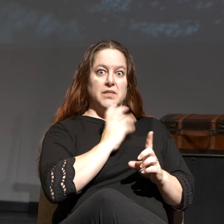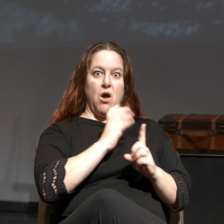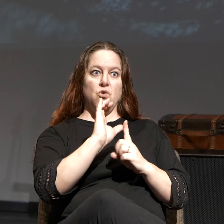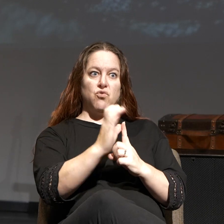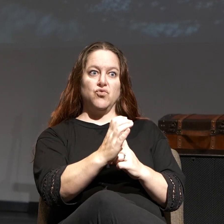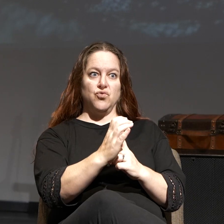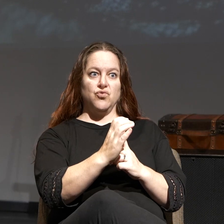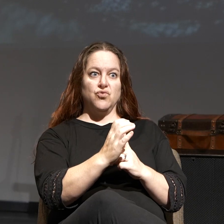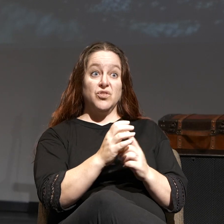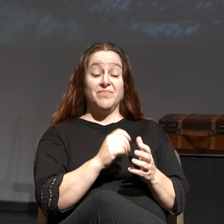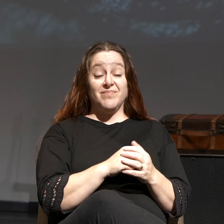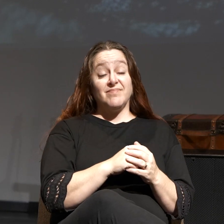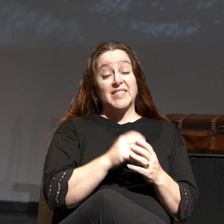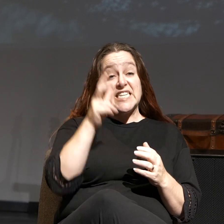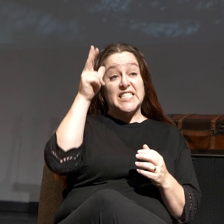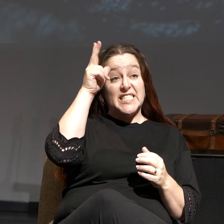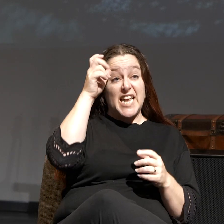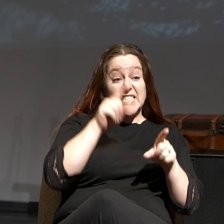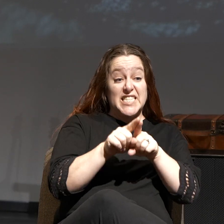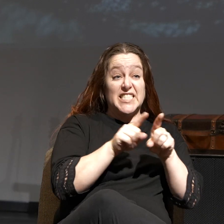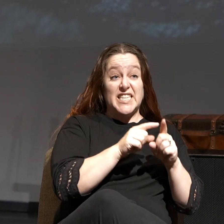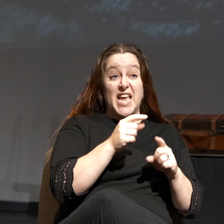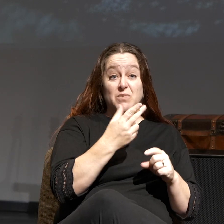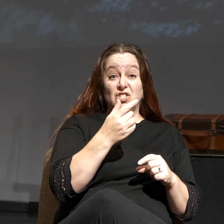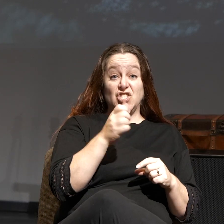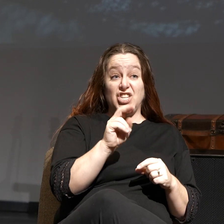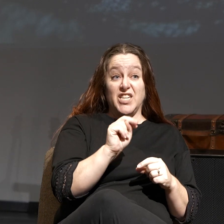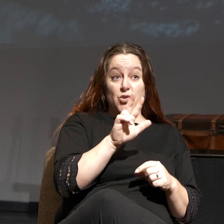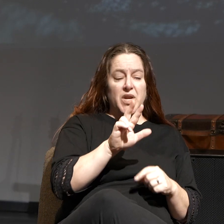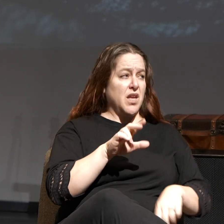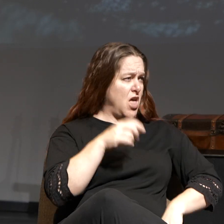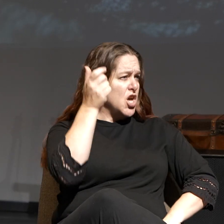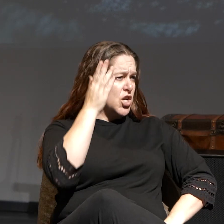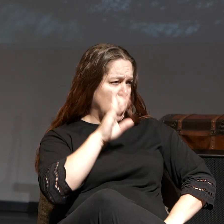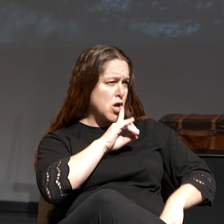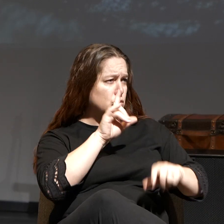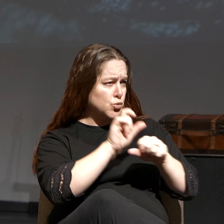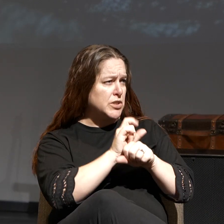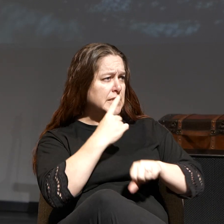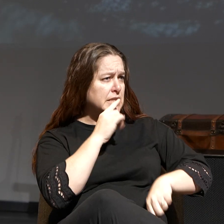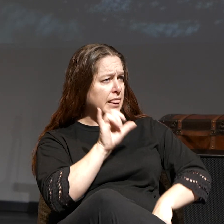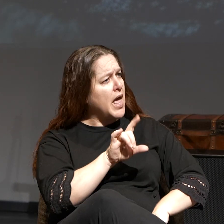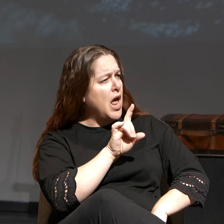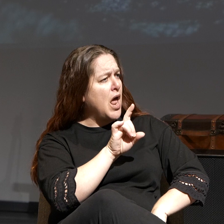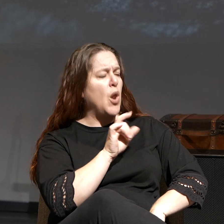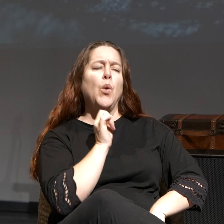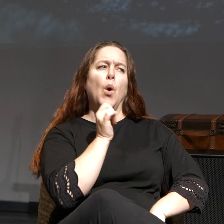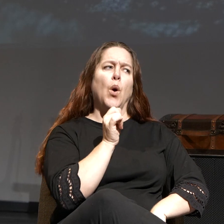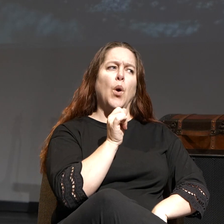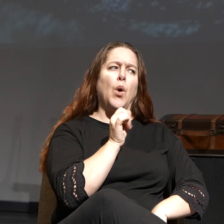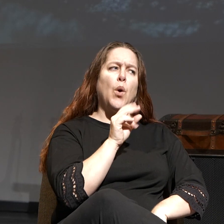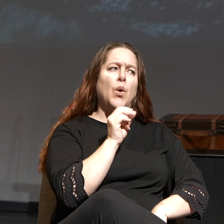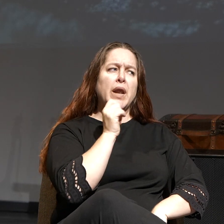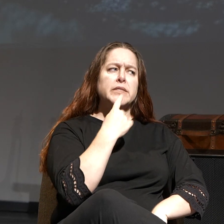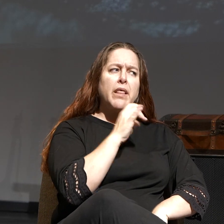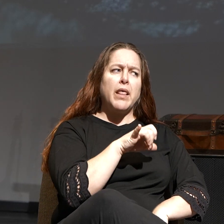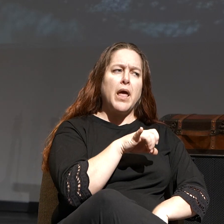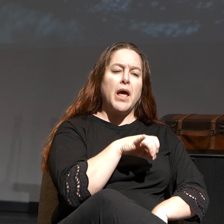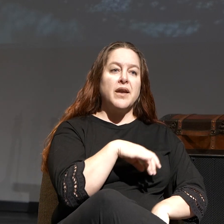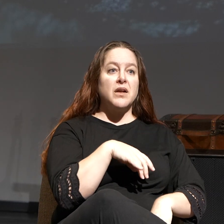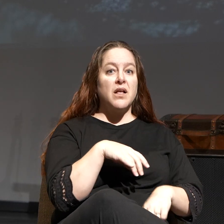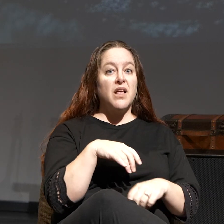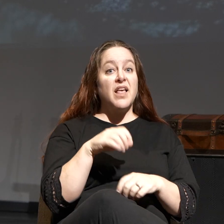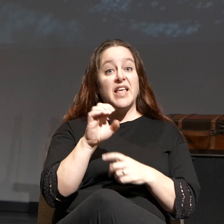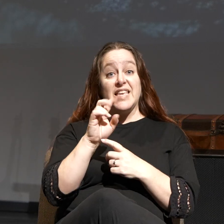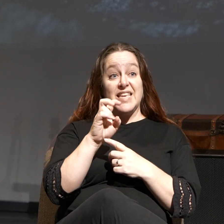That's what Satan did in Genesis 3. Did God actually say that? He didn't say that. Getting her